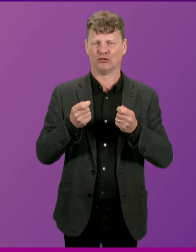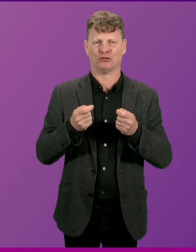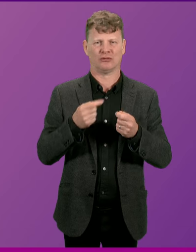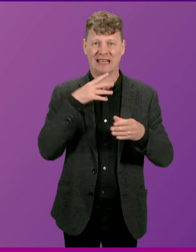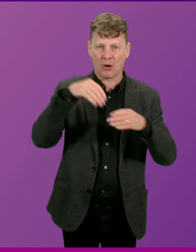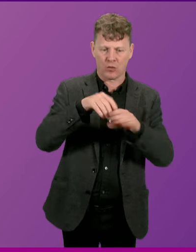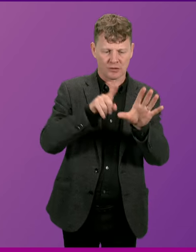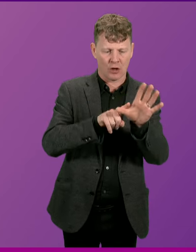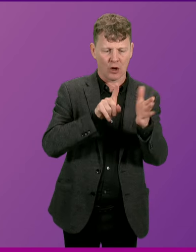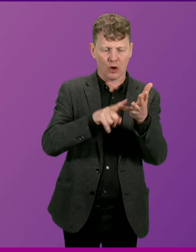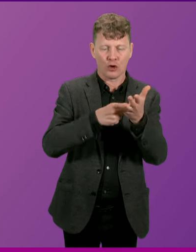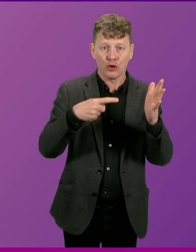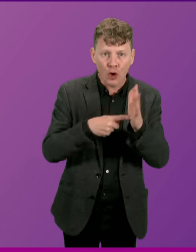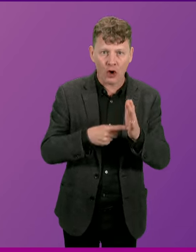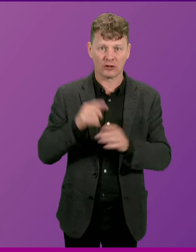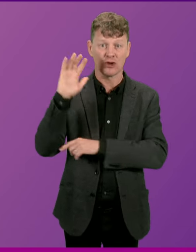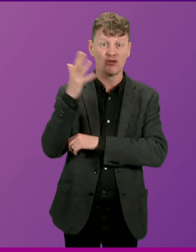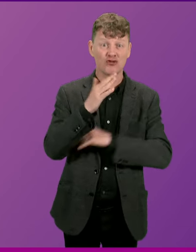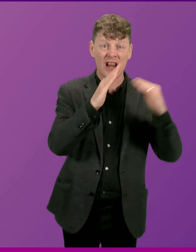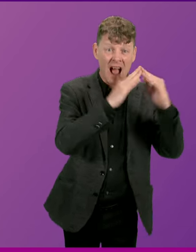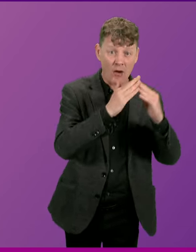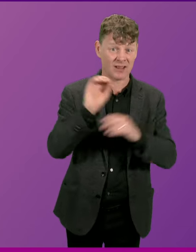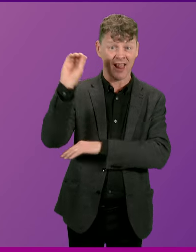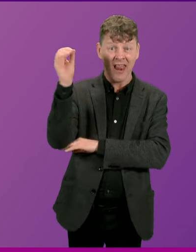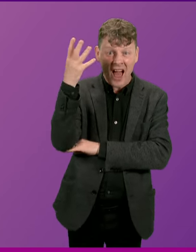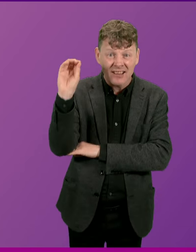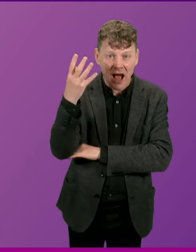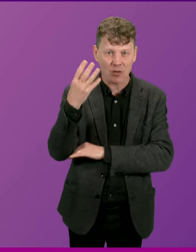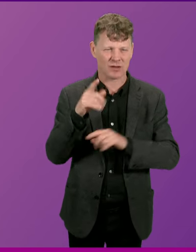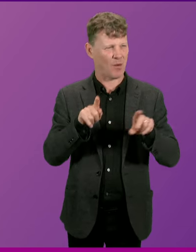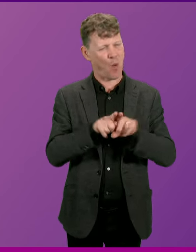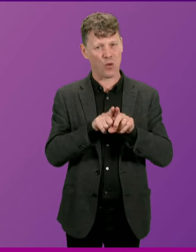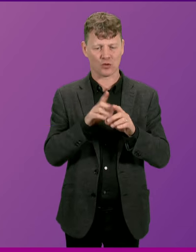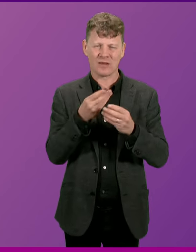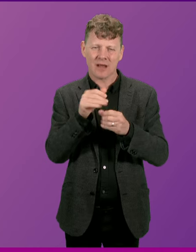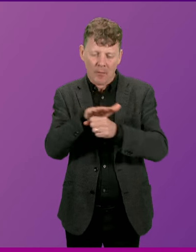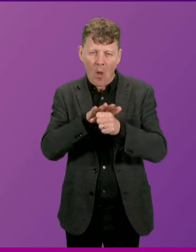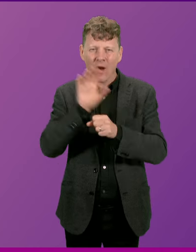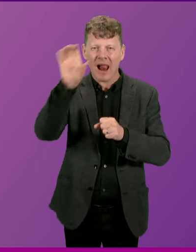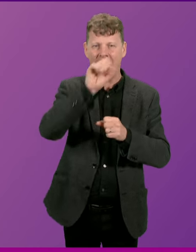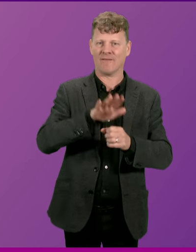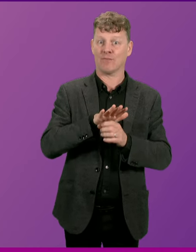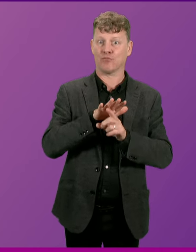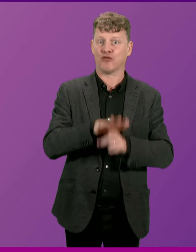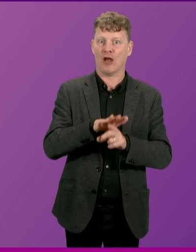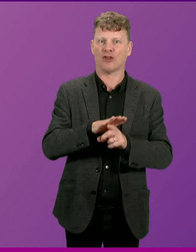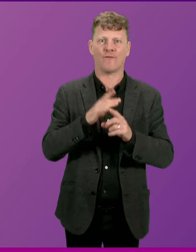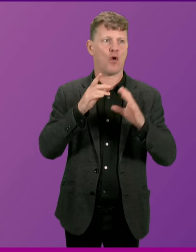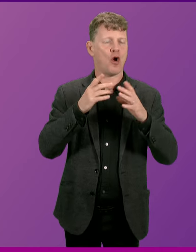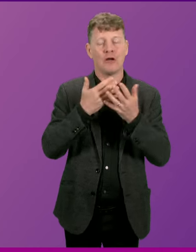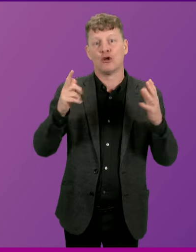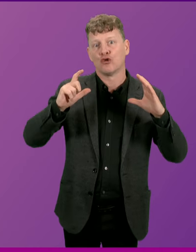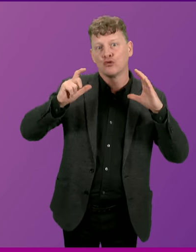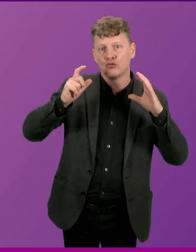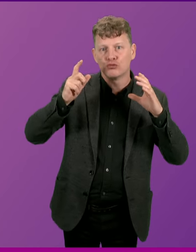yurts, tree houses and even lighthouses, but also on local pressures for accommodation at times of popular tourist events, such as in